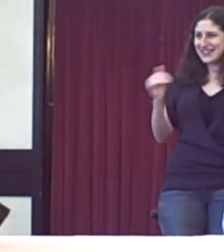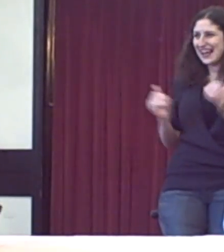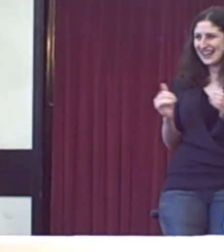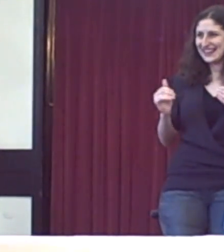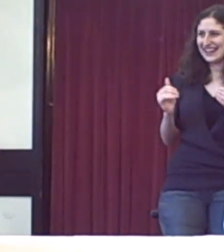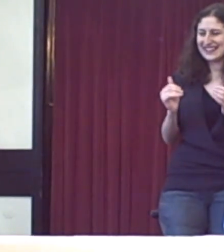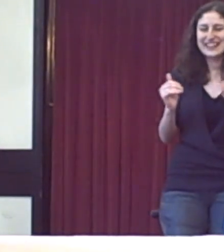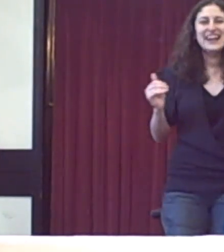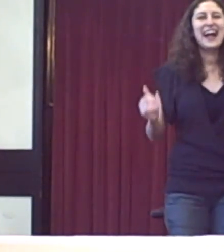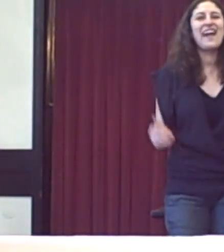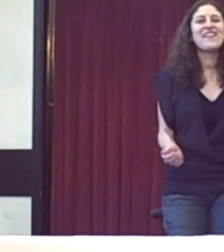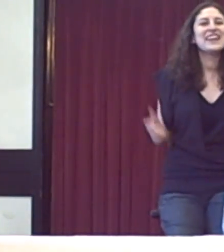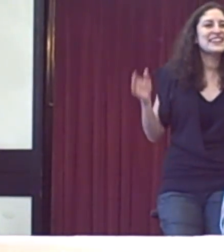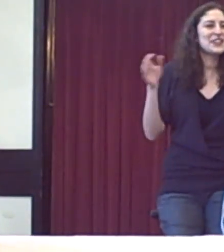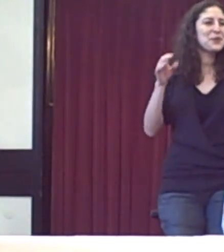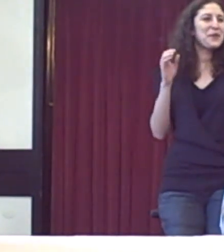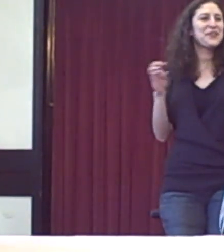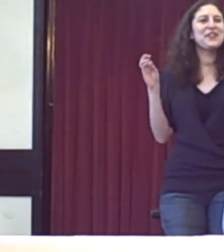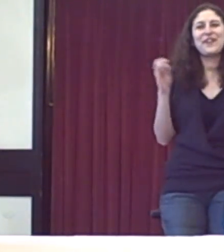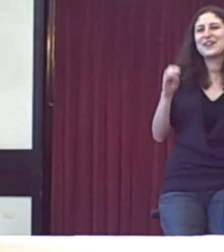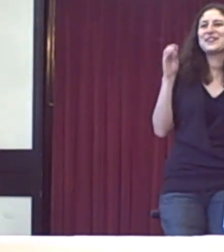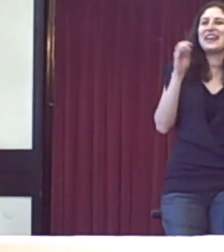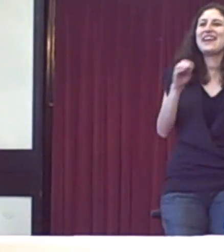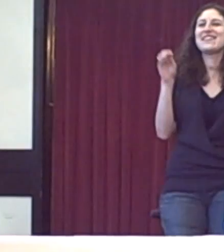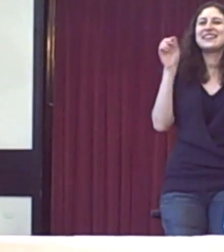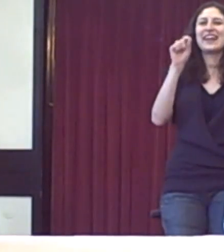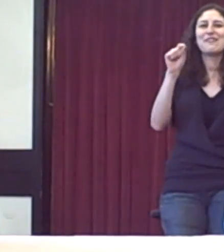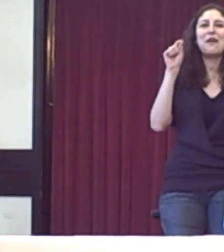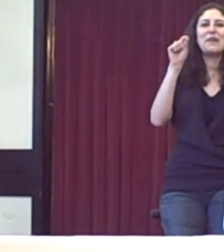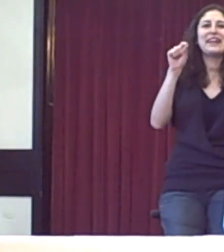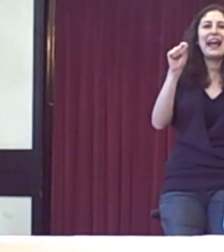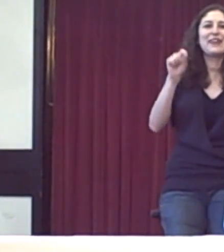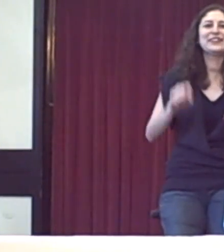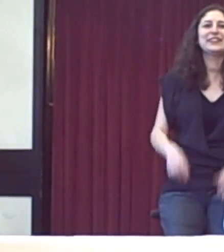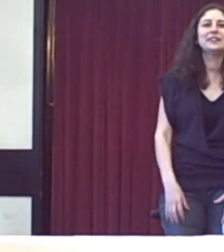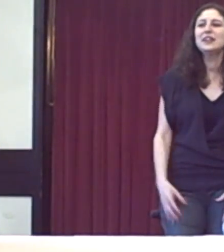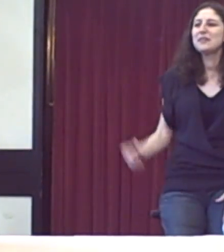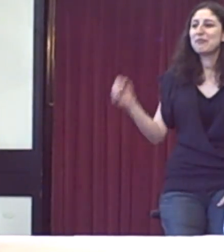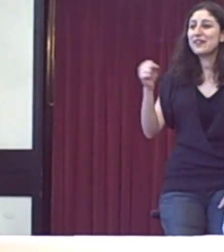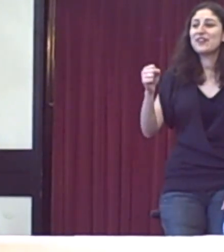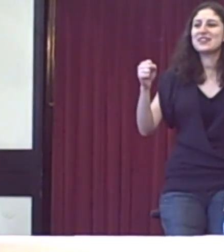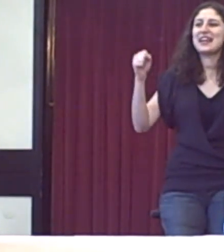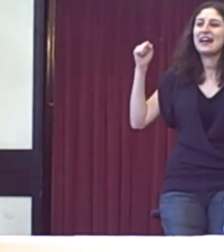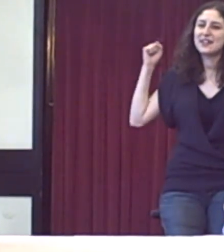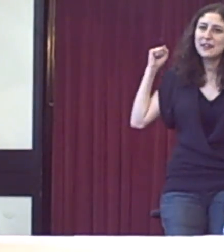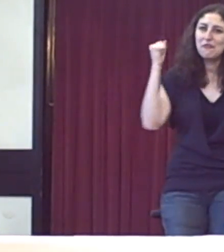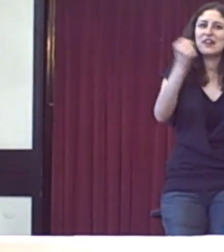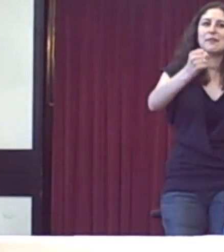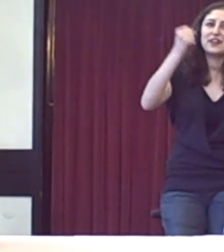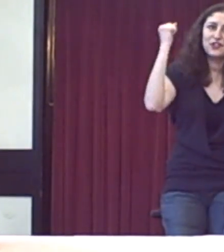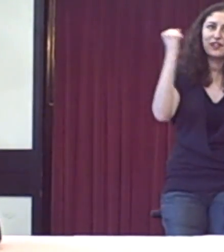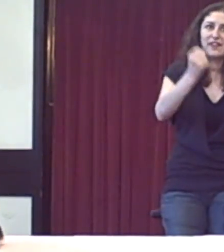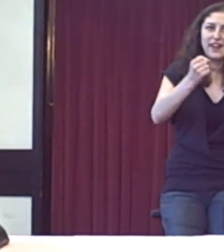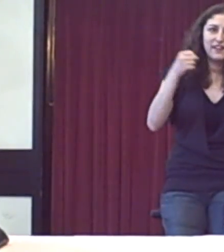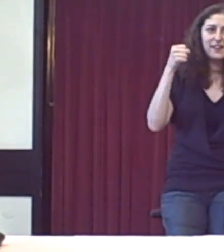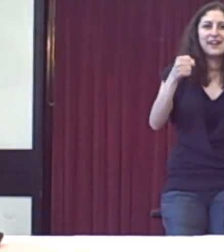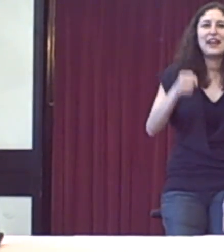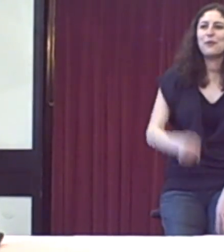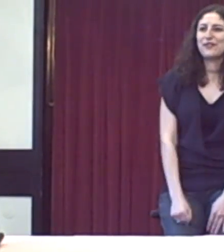attacking things. It's just what I want you to focus on here is thinking about really how you bring those attacks and really make sure that they hit with